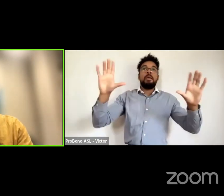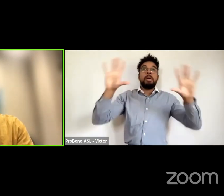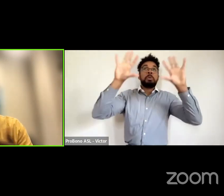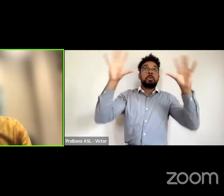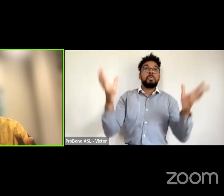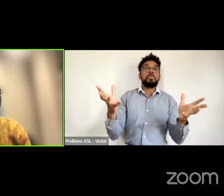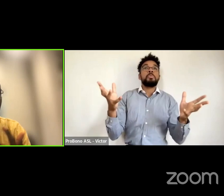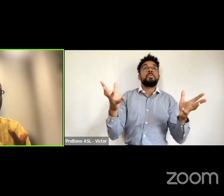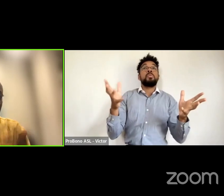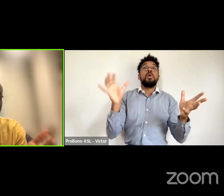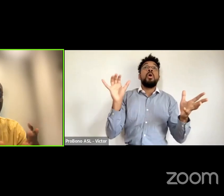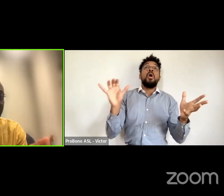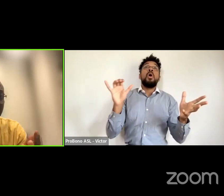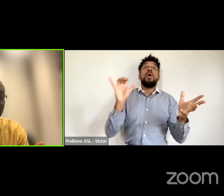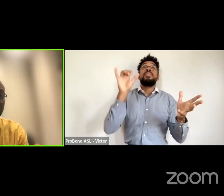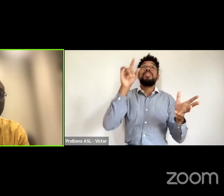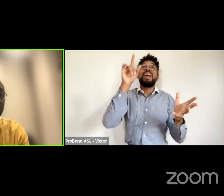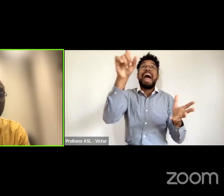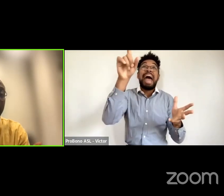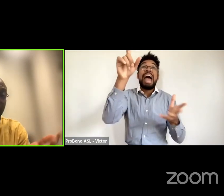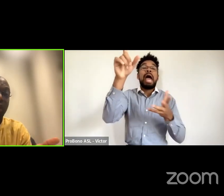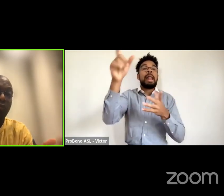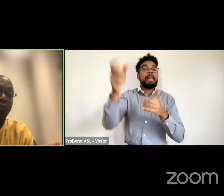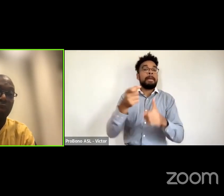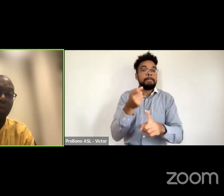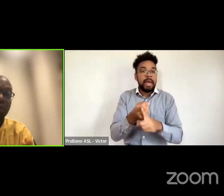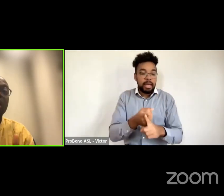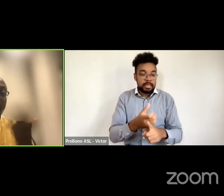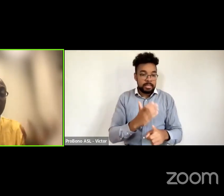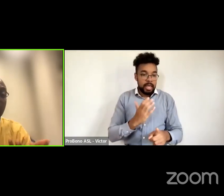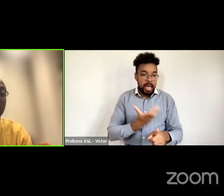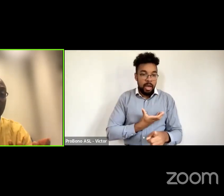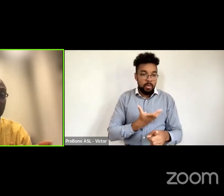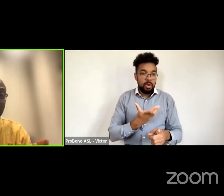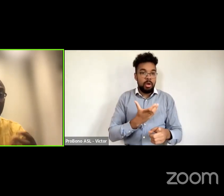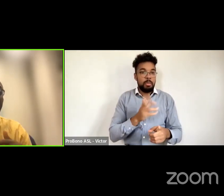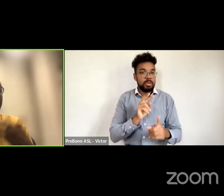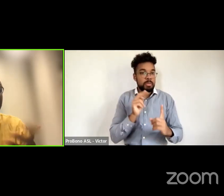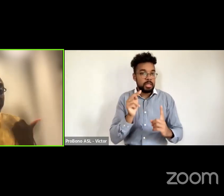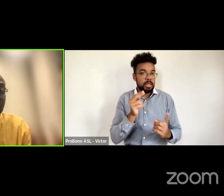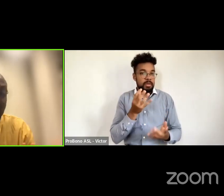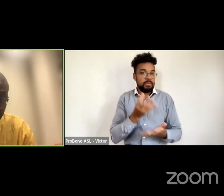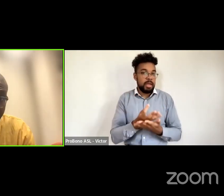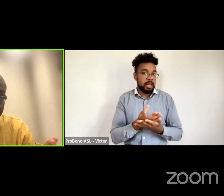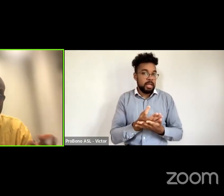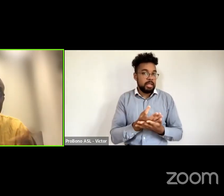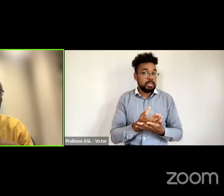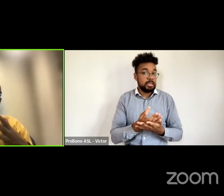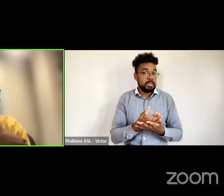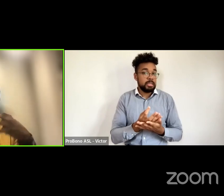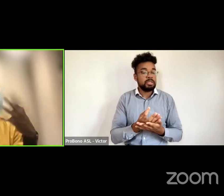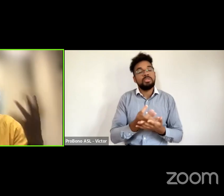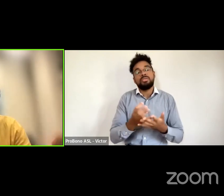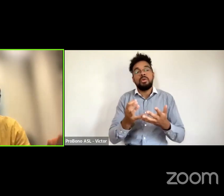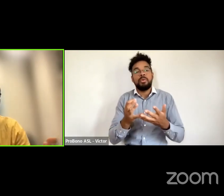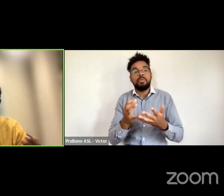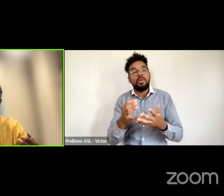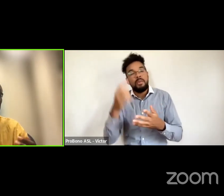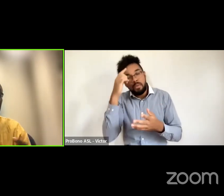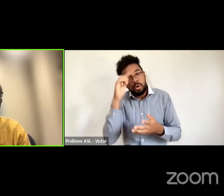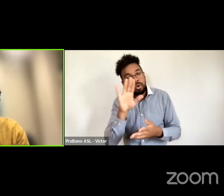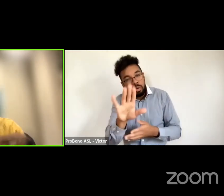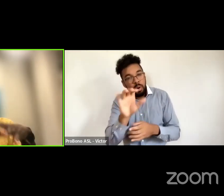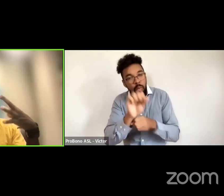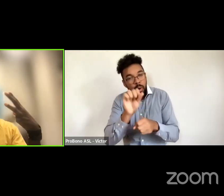um and maybe i should make that you know more personal for you in your own work how do you see capital and how does your